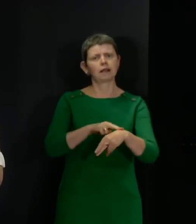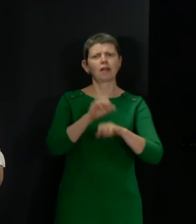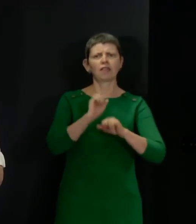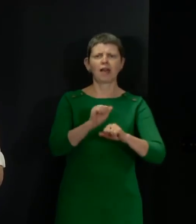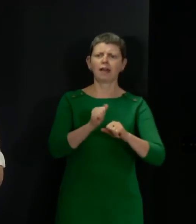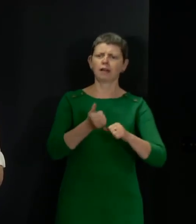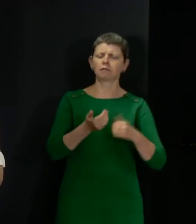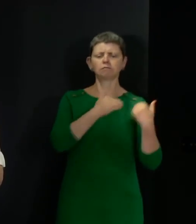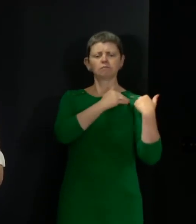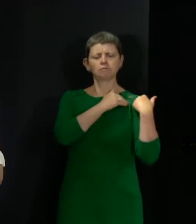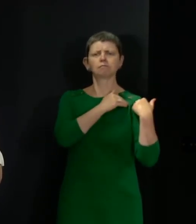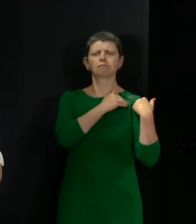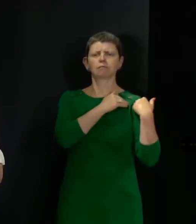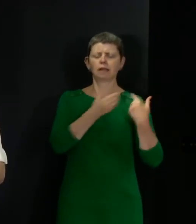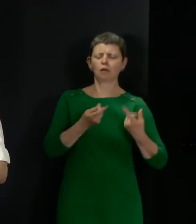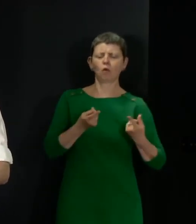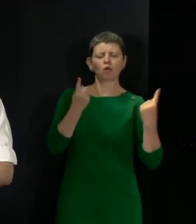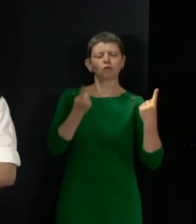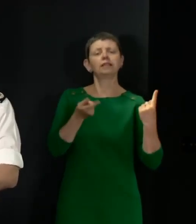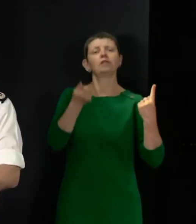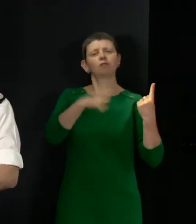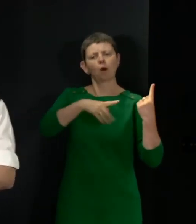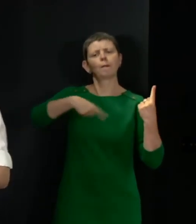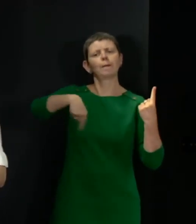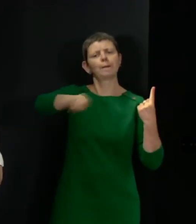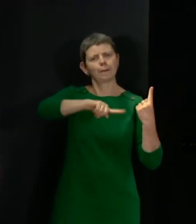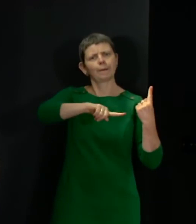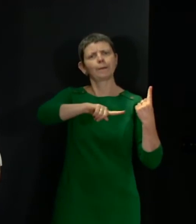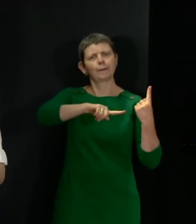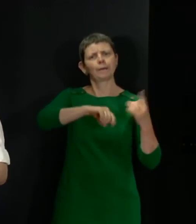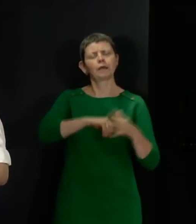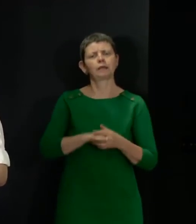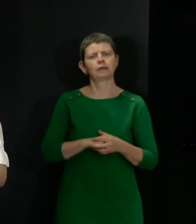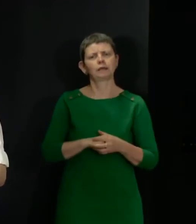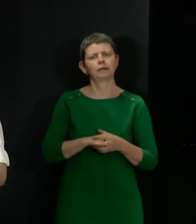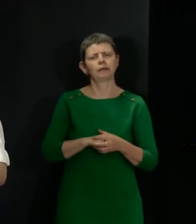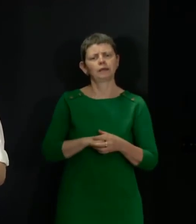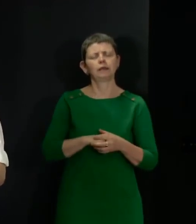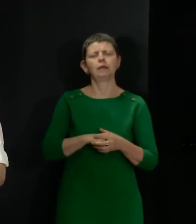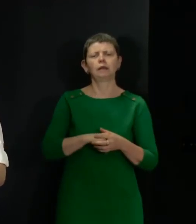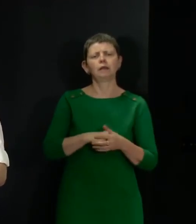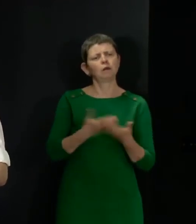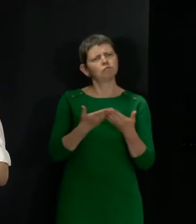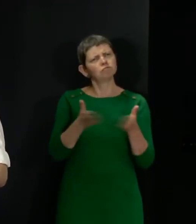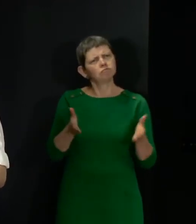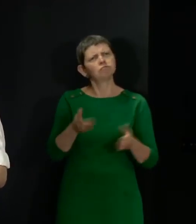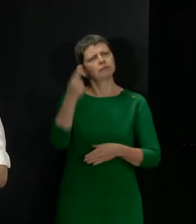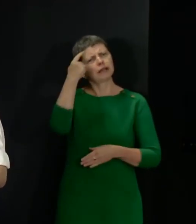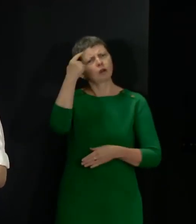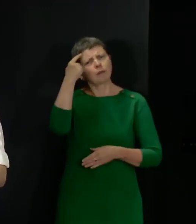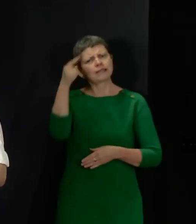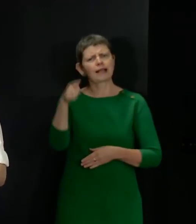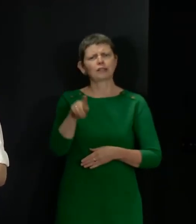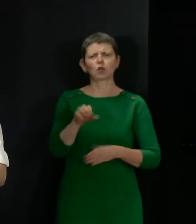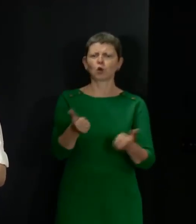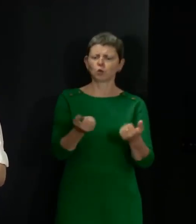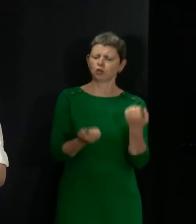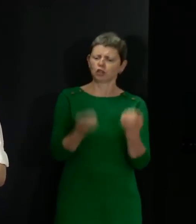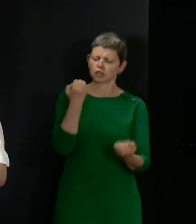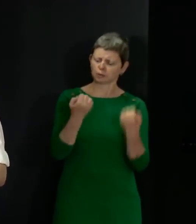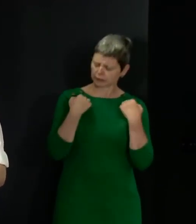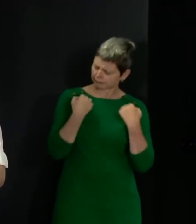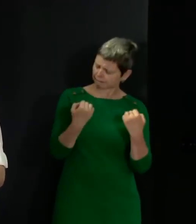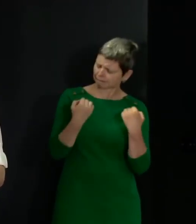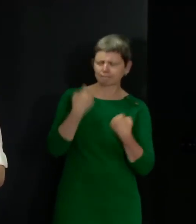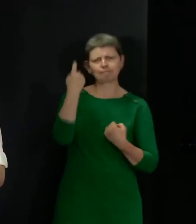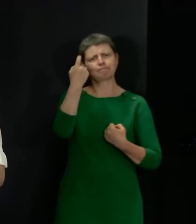from the people. It's testament to the common sense, good judgment of the people of Scotland and our police service